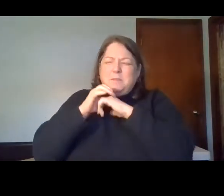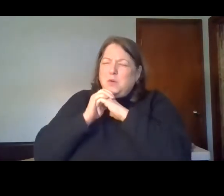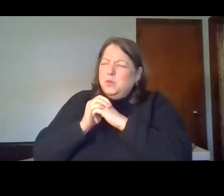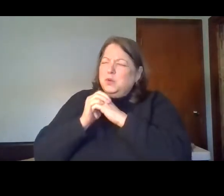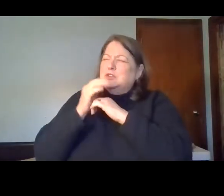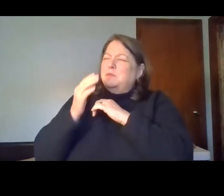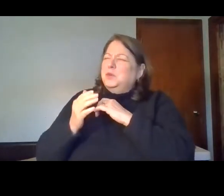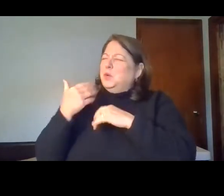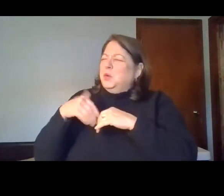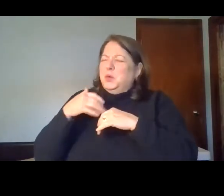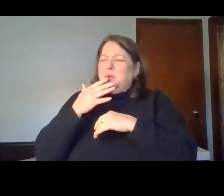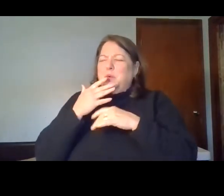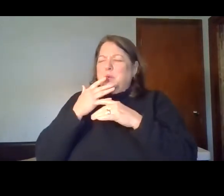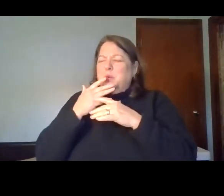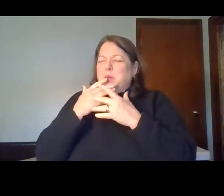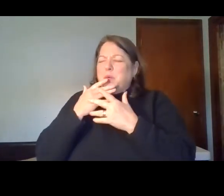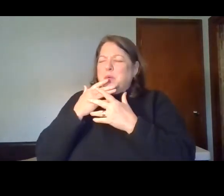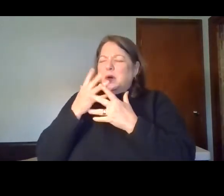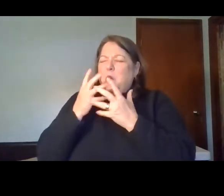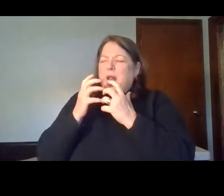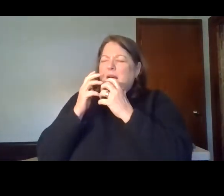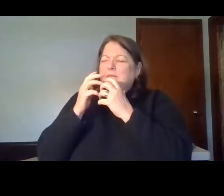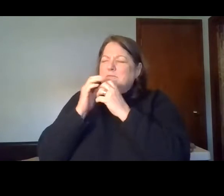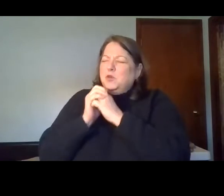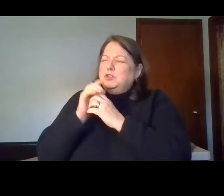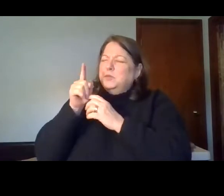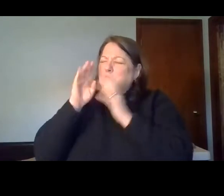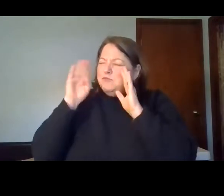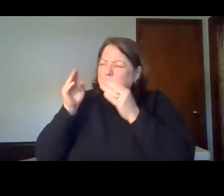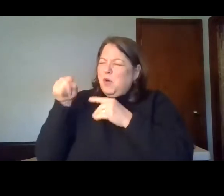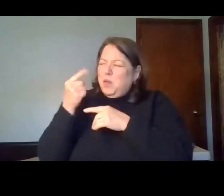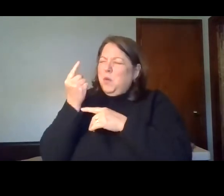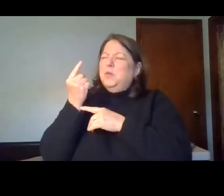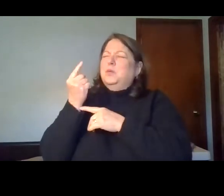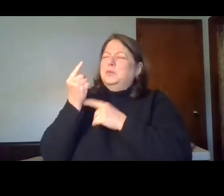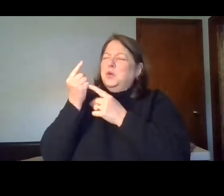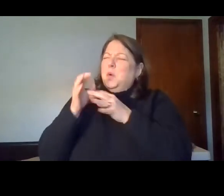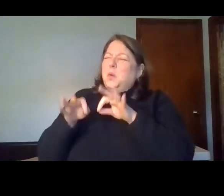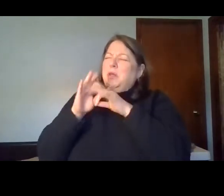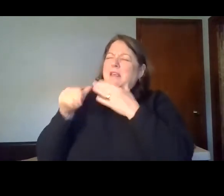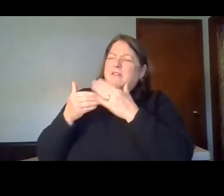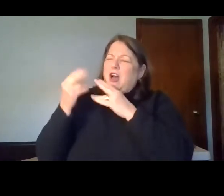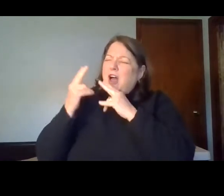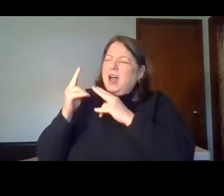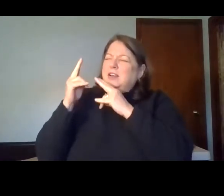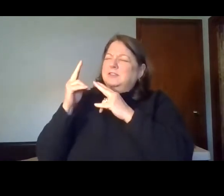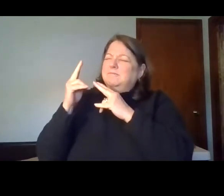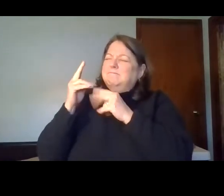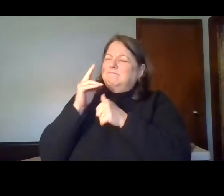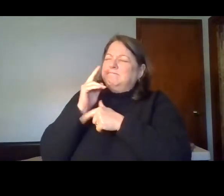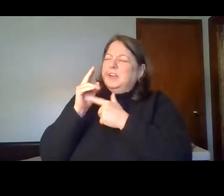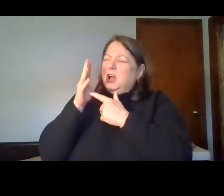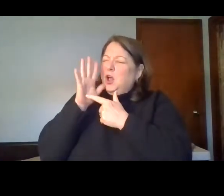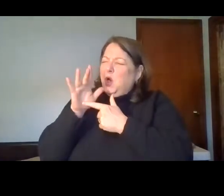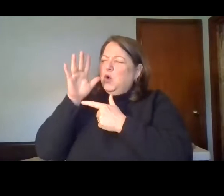worship, that it would be only about you, that it would be all for you. Because you are worthy of all of our honor and all of our glory and